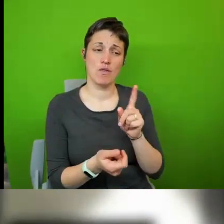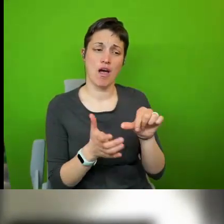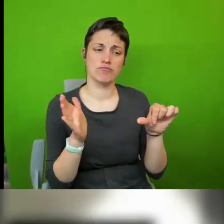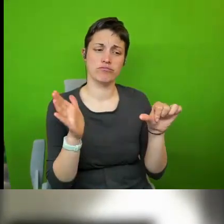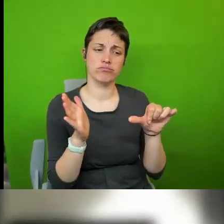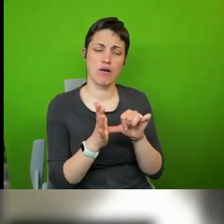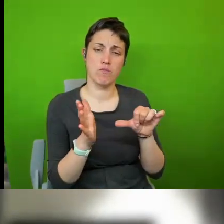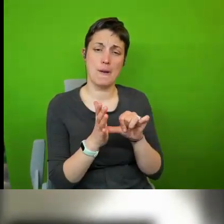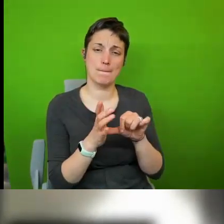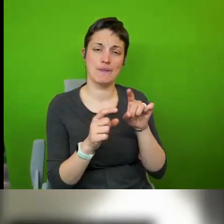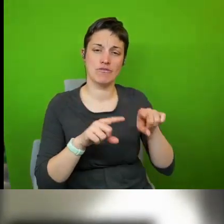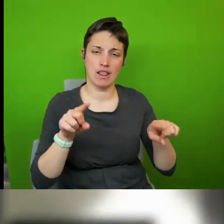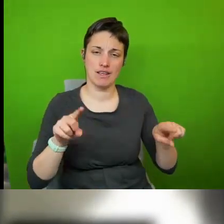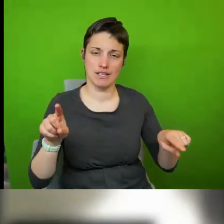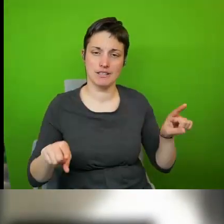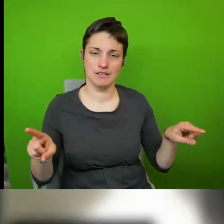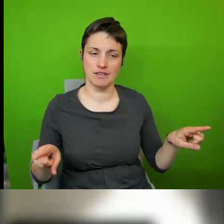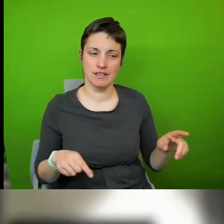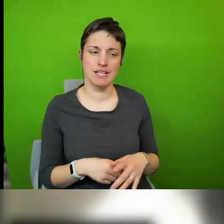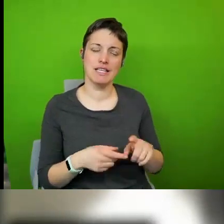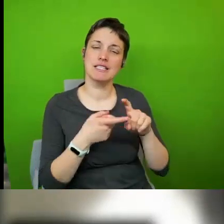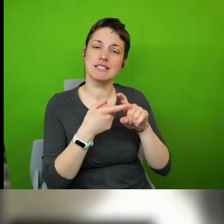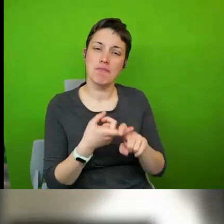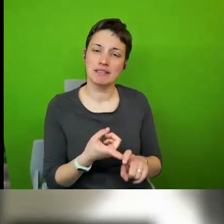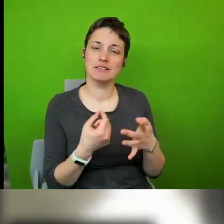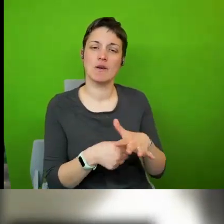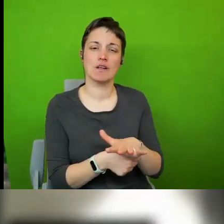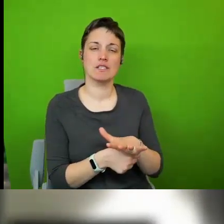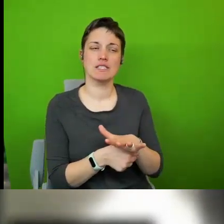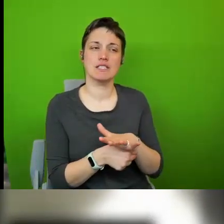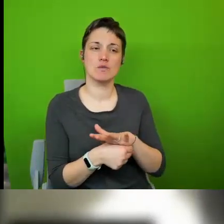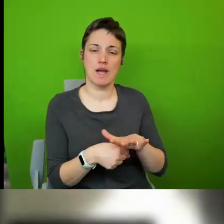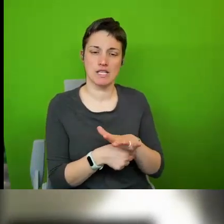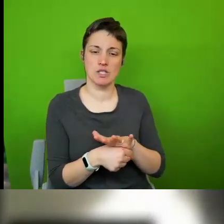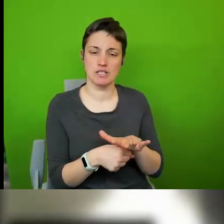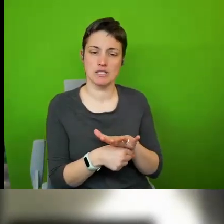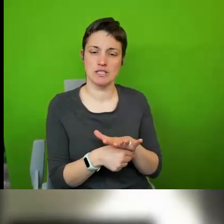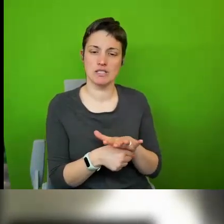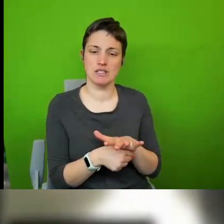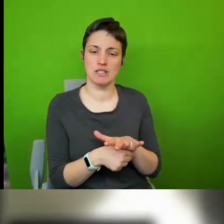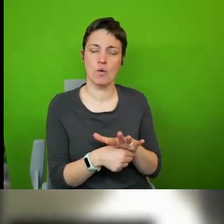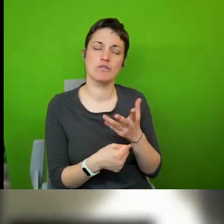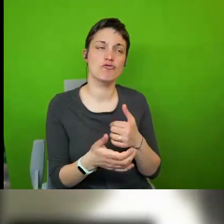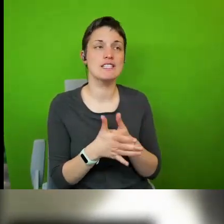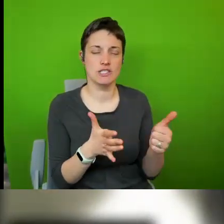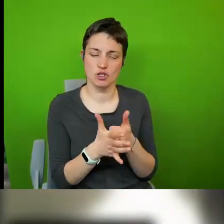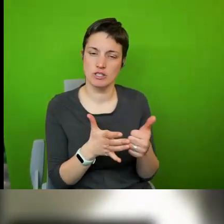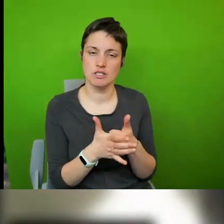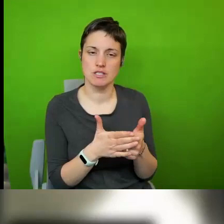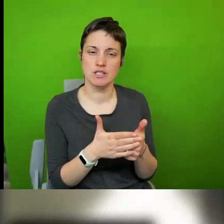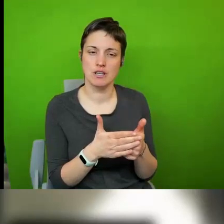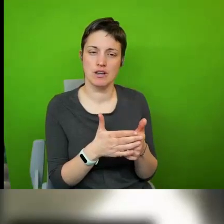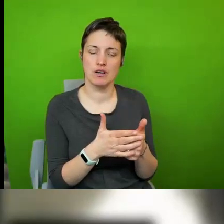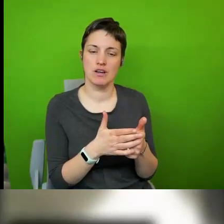depending also on the kind of traditions that exist with regard to uh compensation